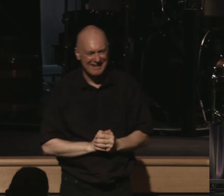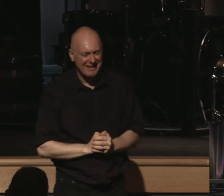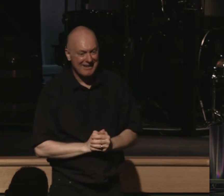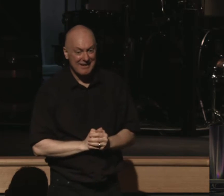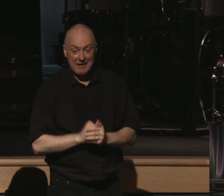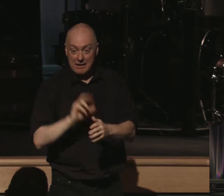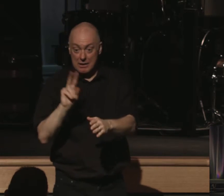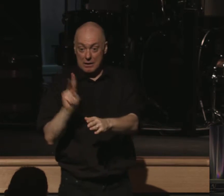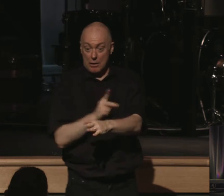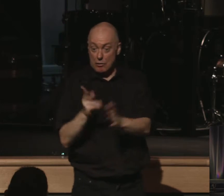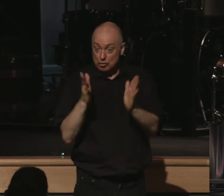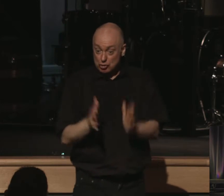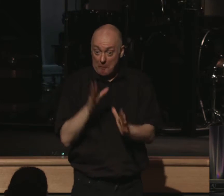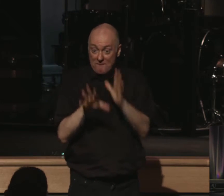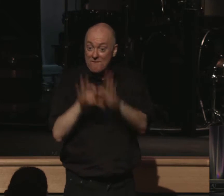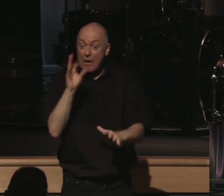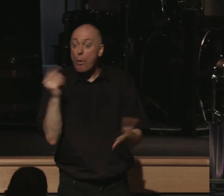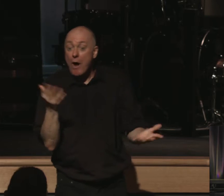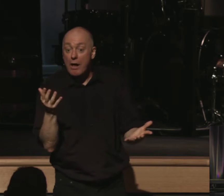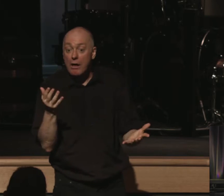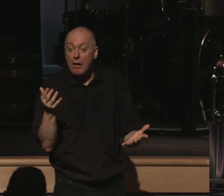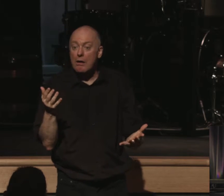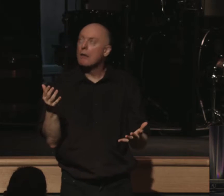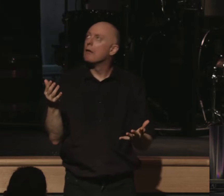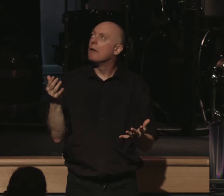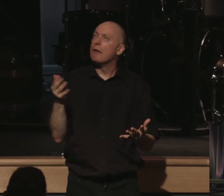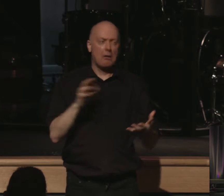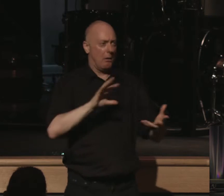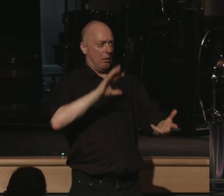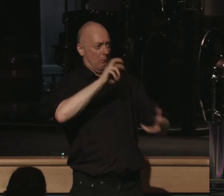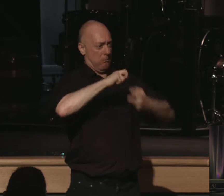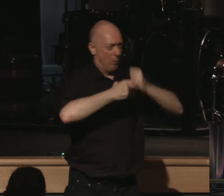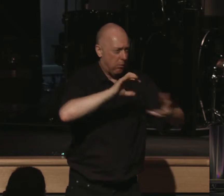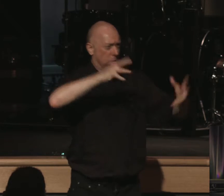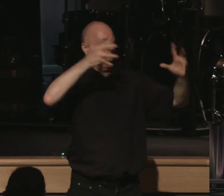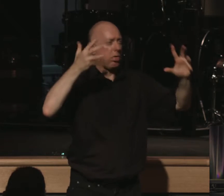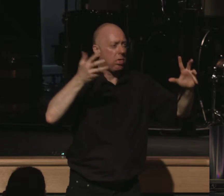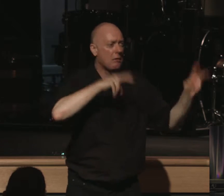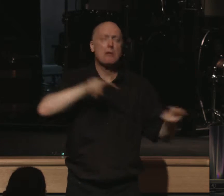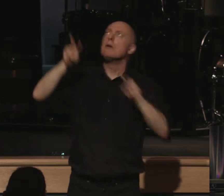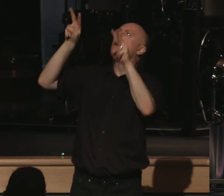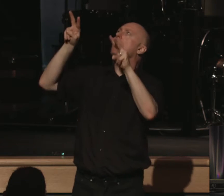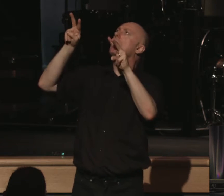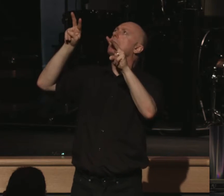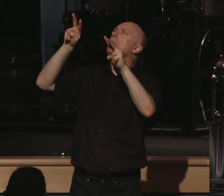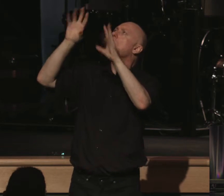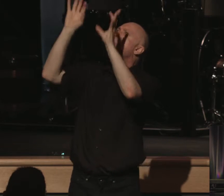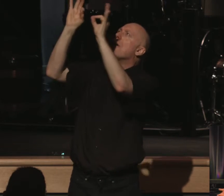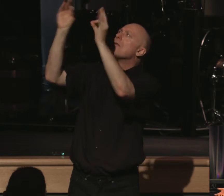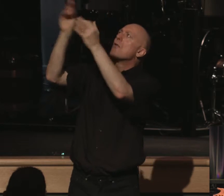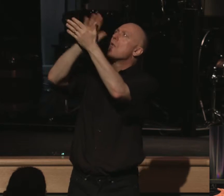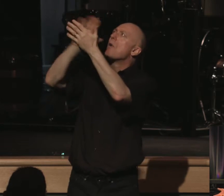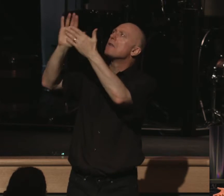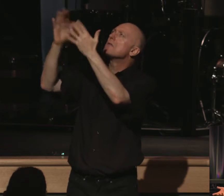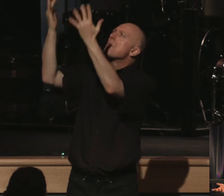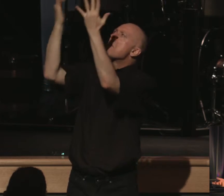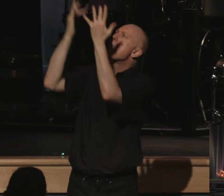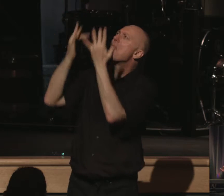The psalmist finds out that the Lord is gracious, that he's righteous. And then thirdly, that he's merciful. He sees